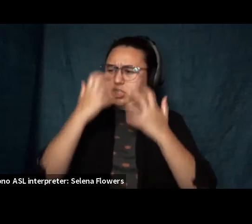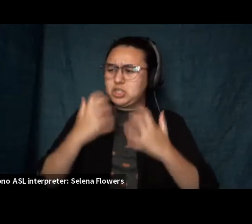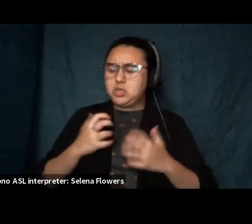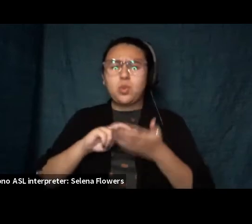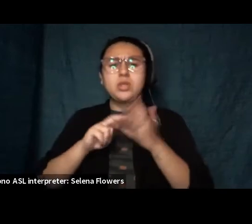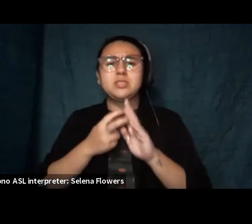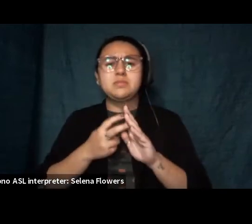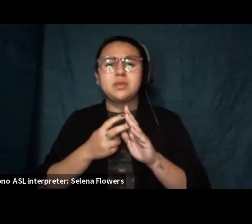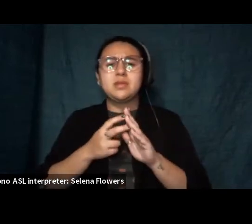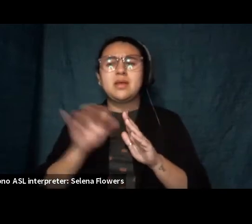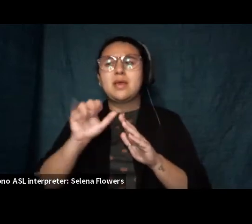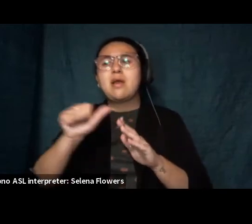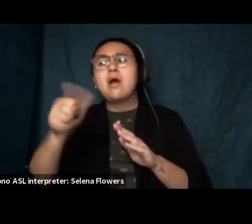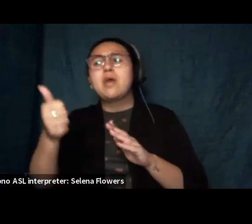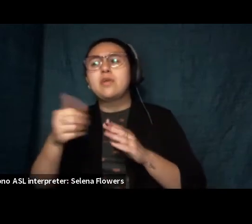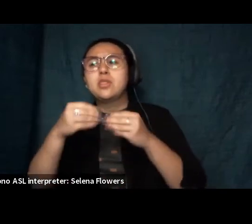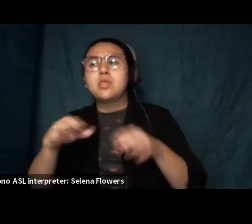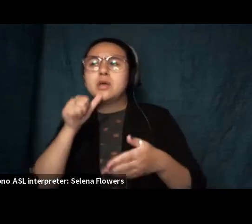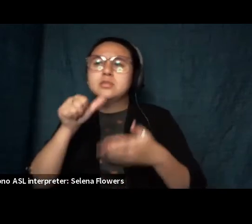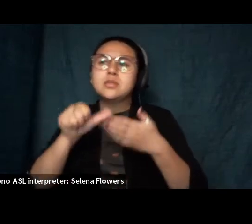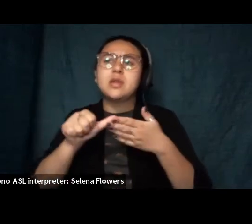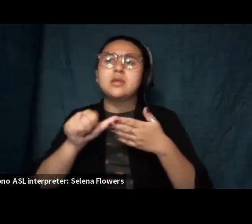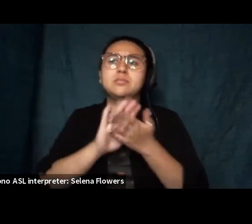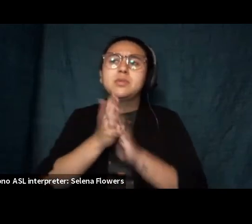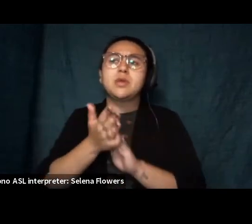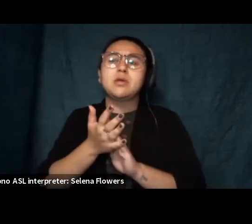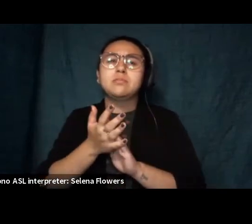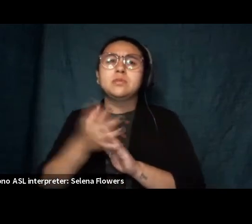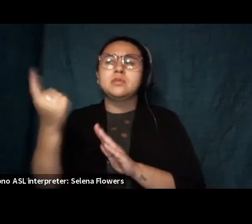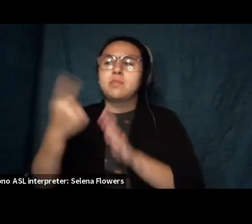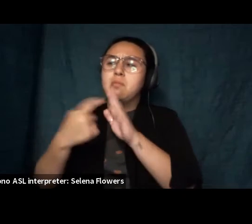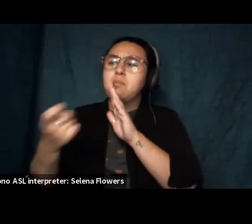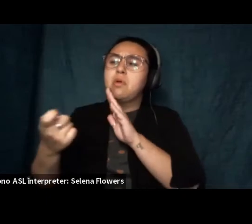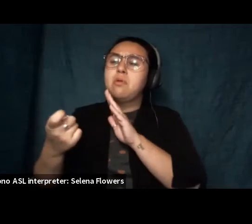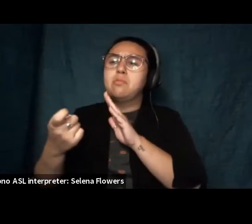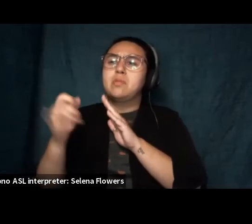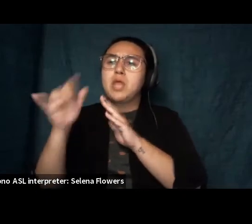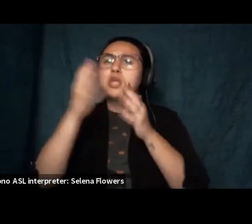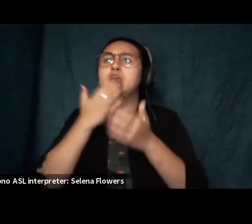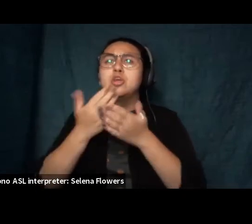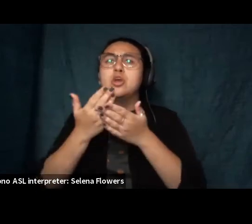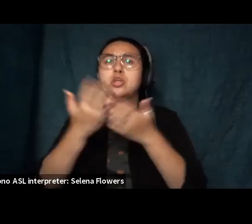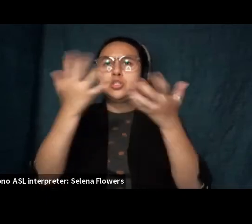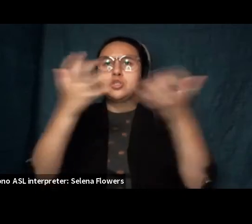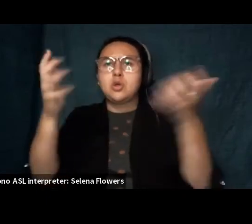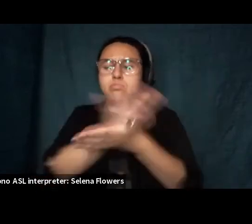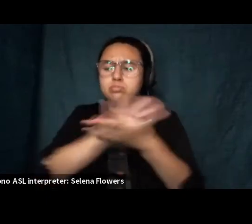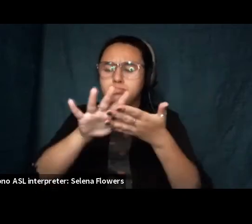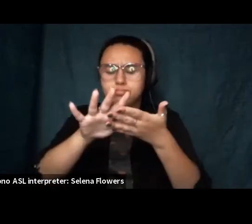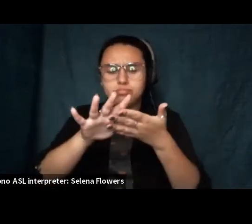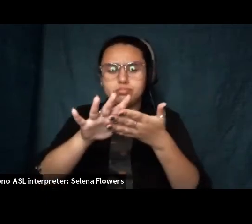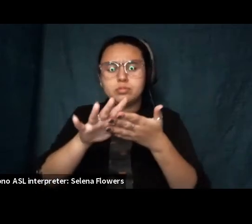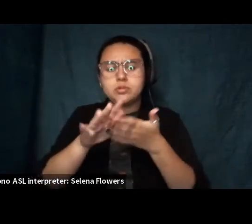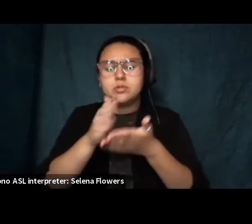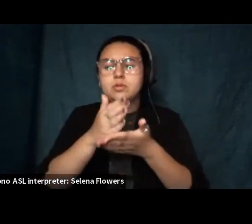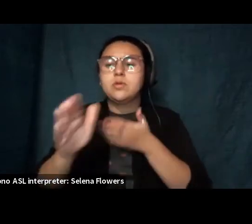gesture no one sees what all good storms erase i'd like to be read out loud in a voice that's on my own i'd like